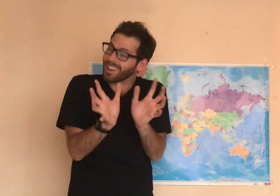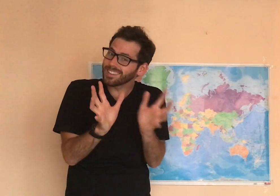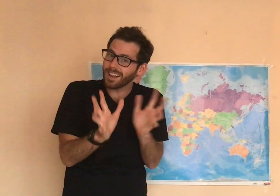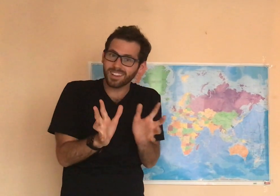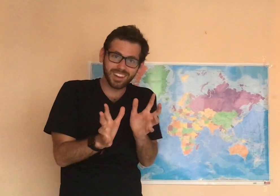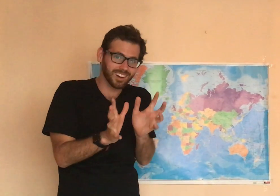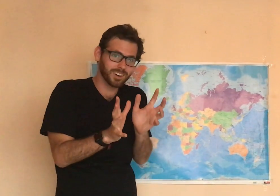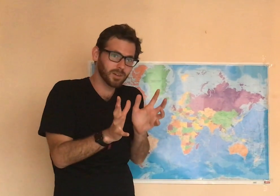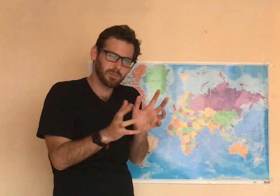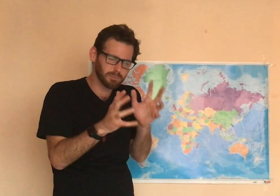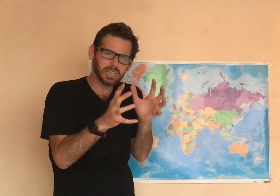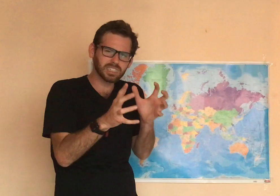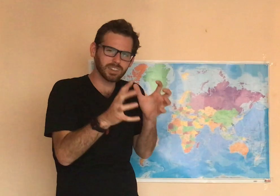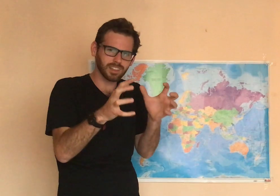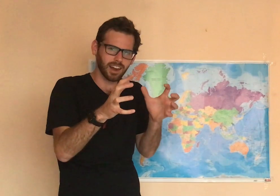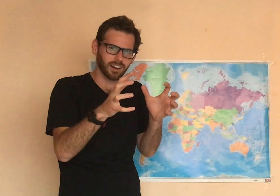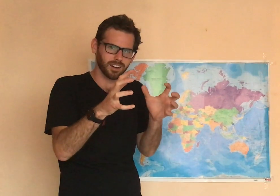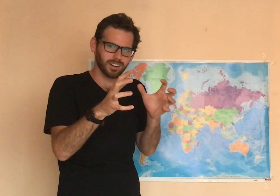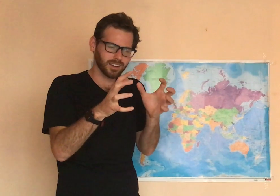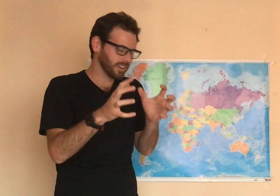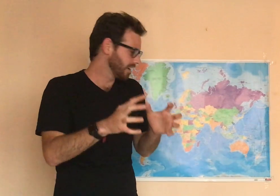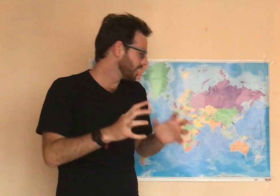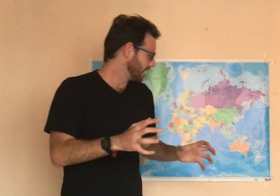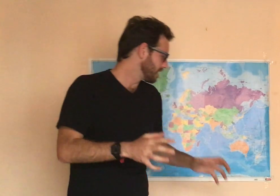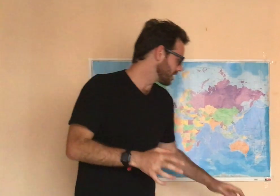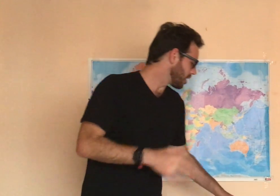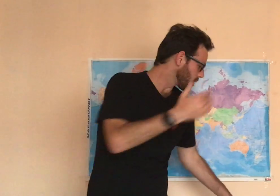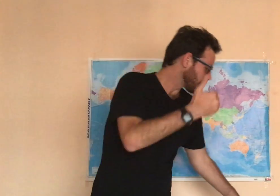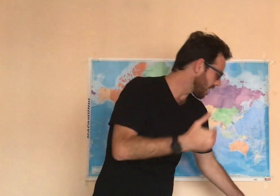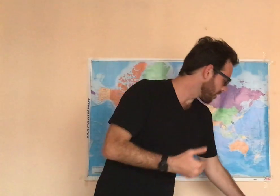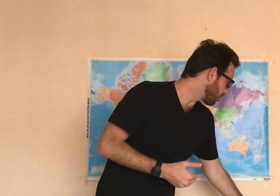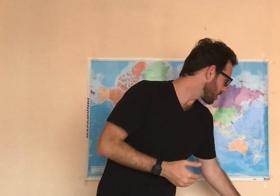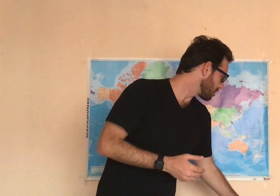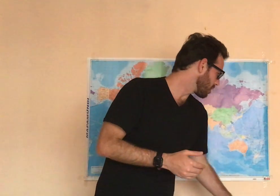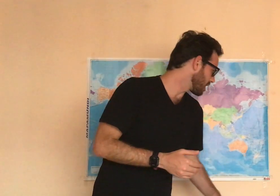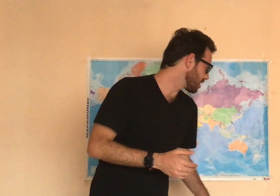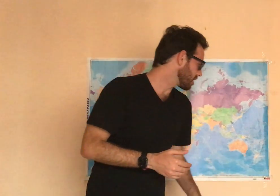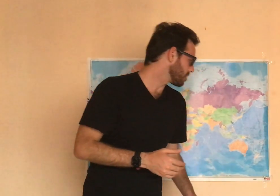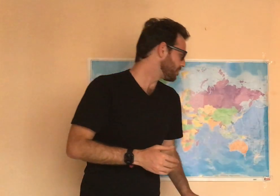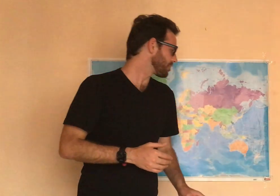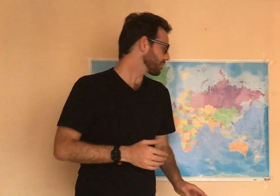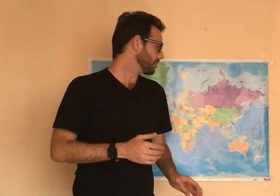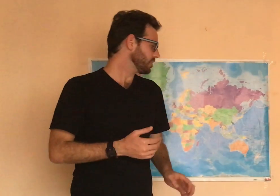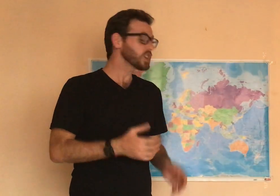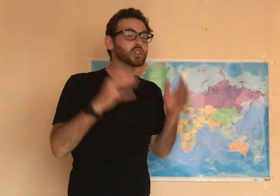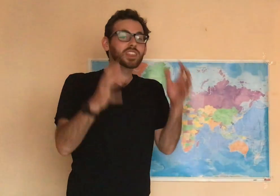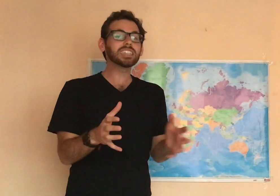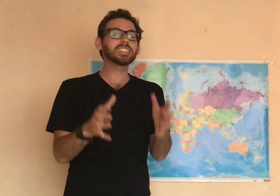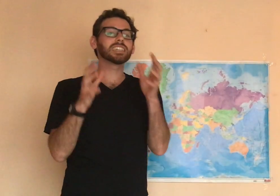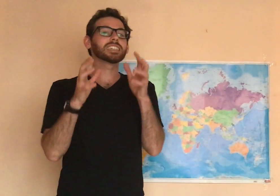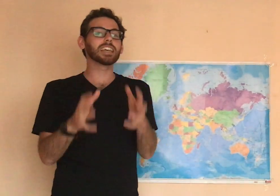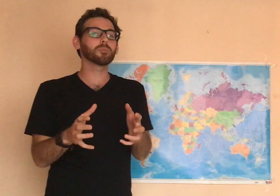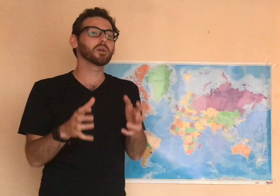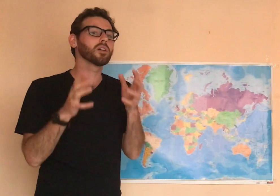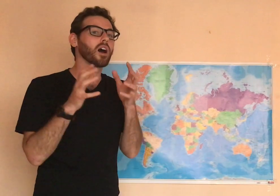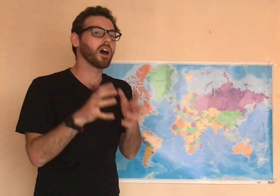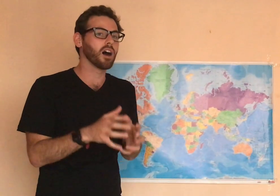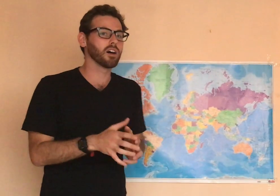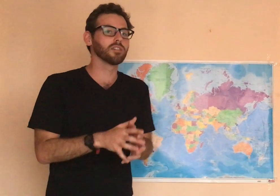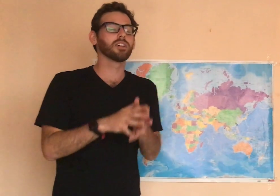Again, it's not clear. But it's still there. So, more similar questions. So, this is an example of